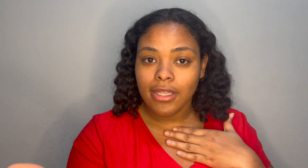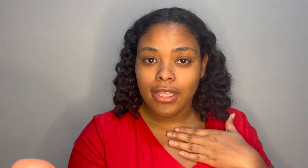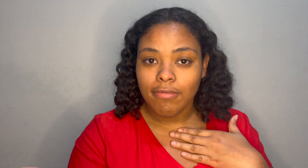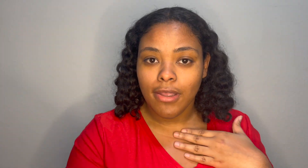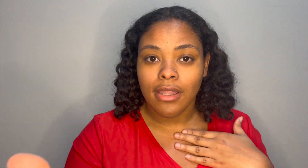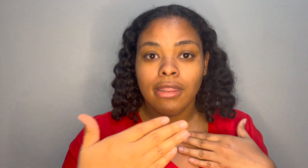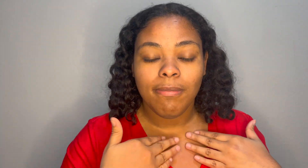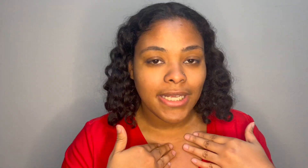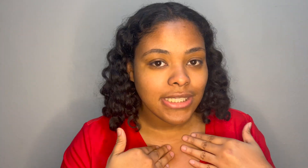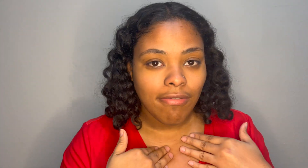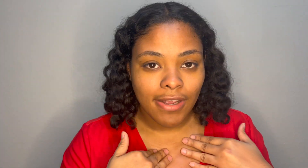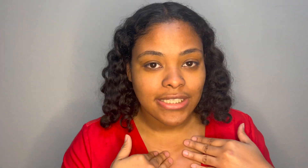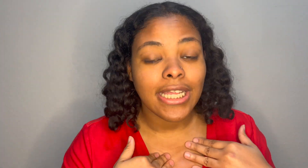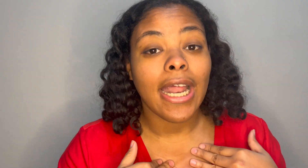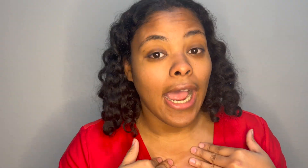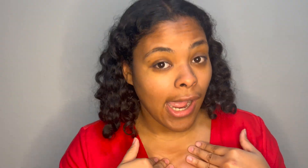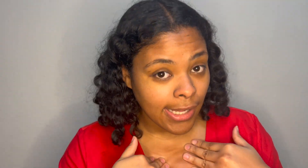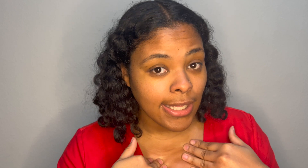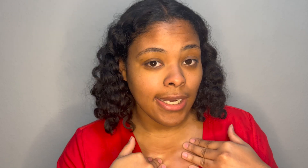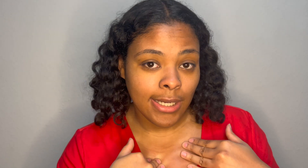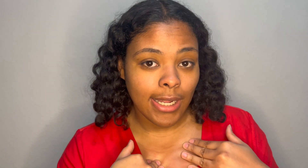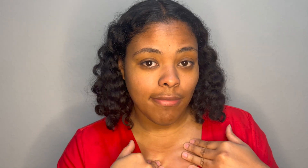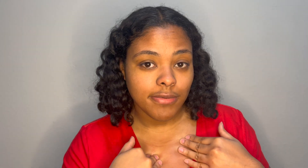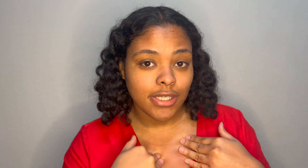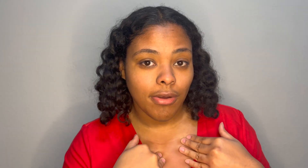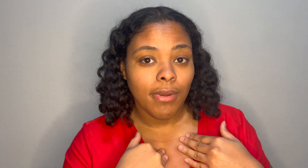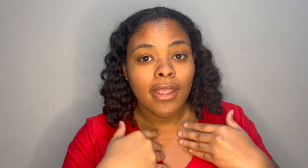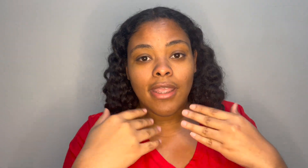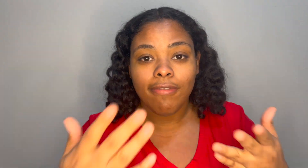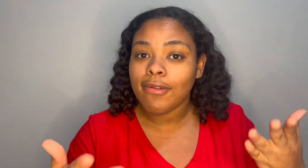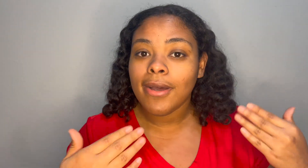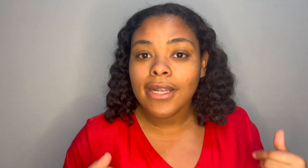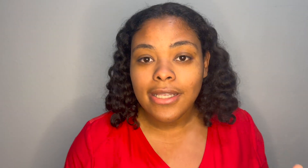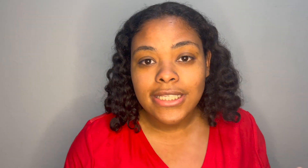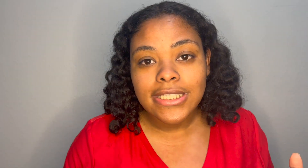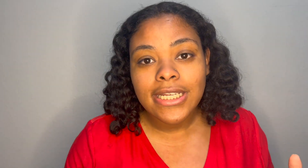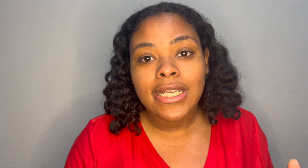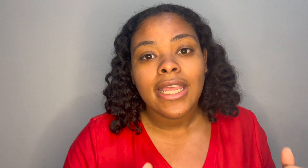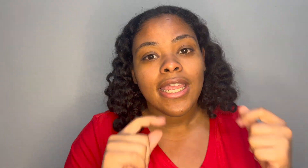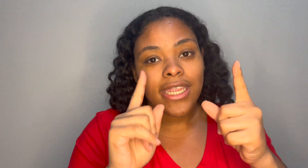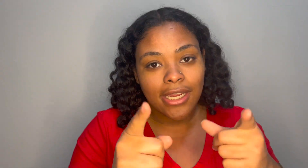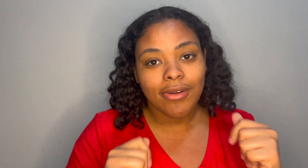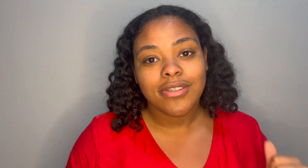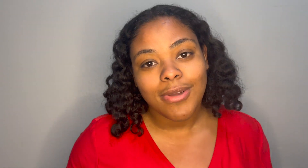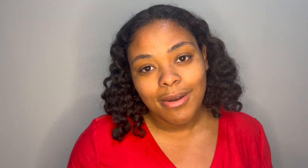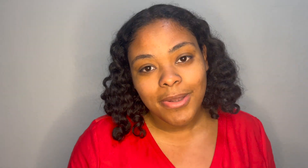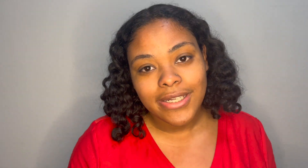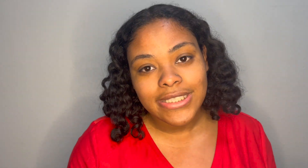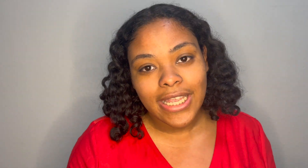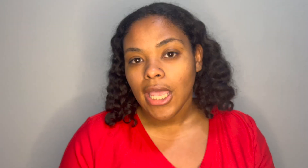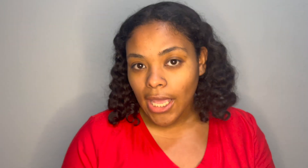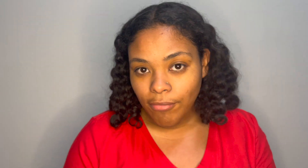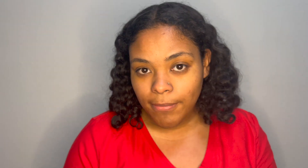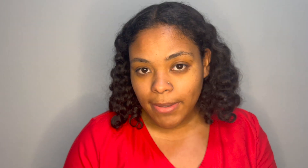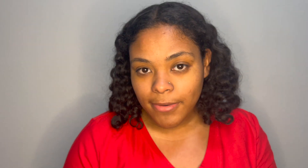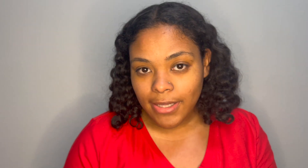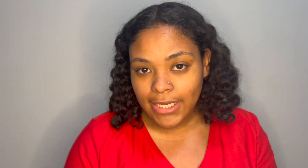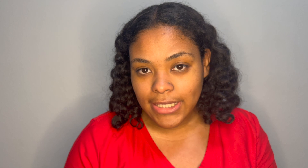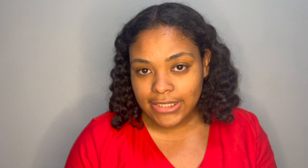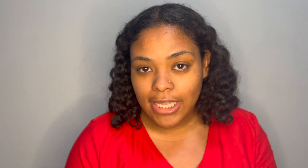give y'all the best advice that i can give so if you want to listen here is what i'm gonna say and remember like i said